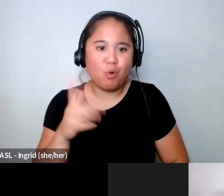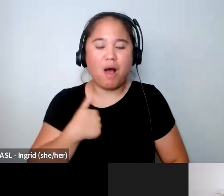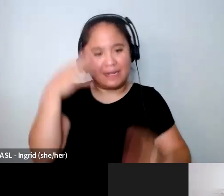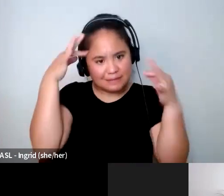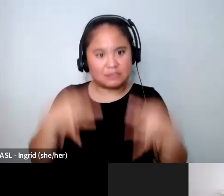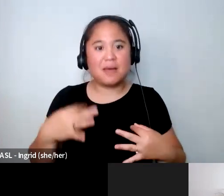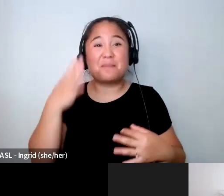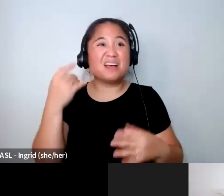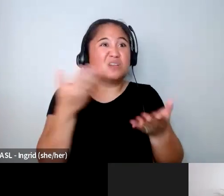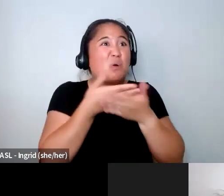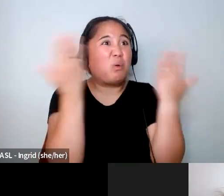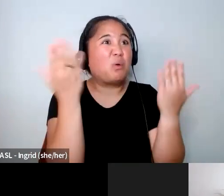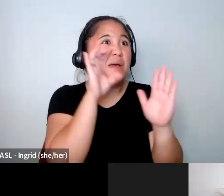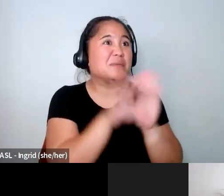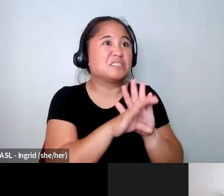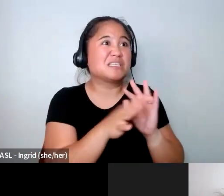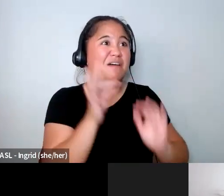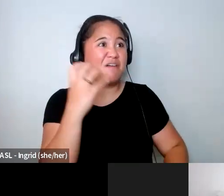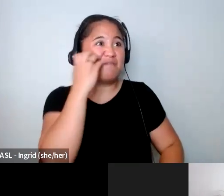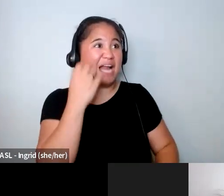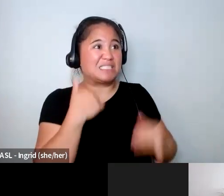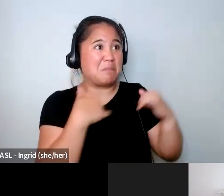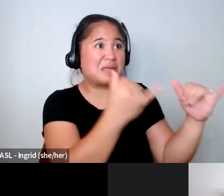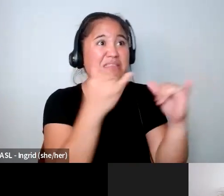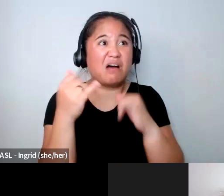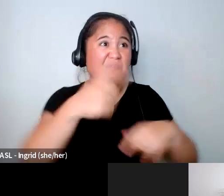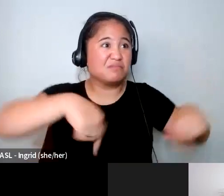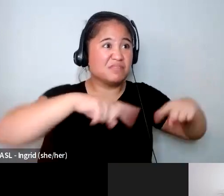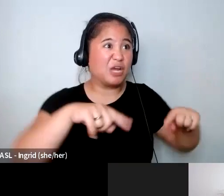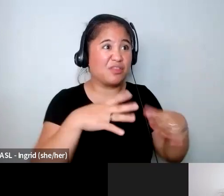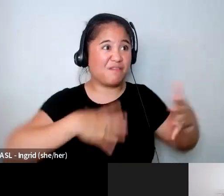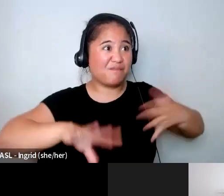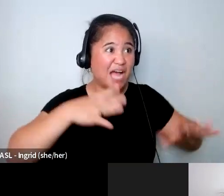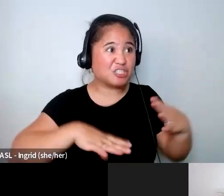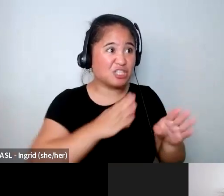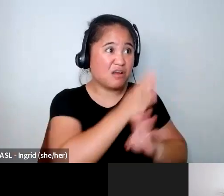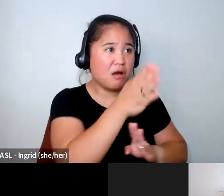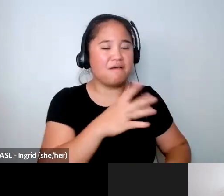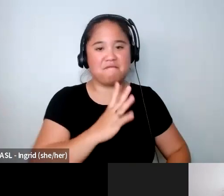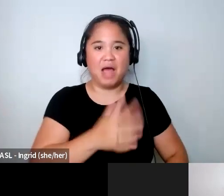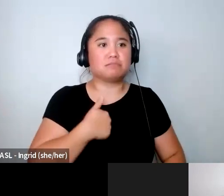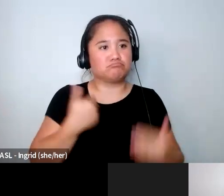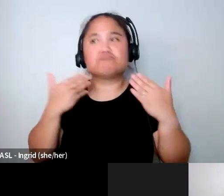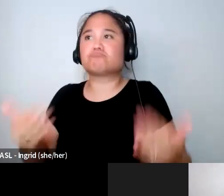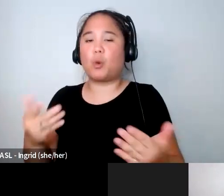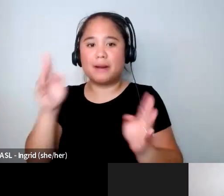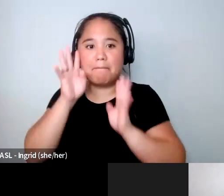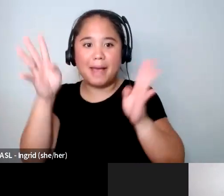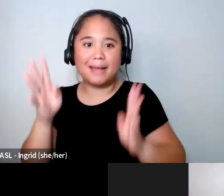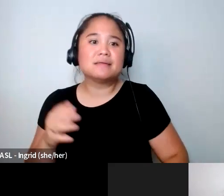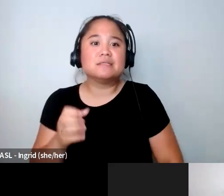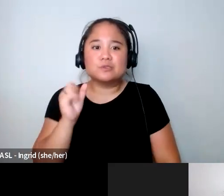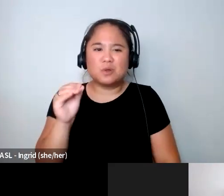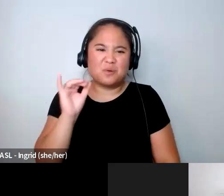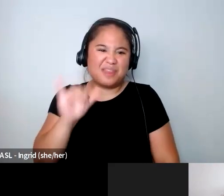because there were no images of anyone as fat as myself within the fashion realm I was going to make them and it was kind of a personal